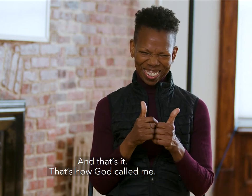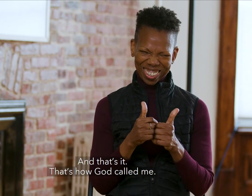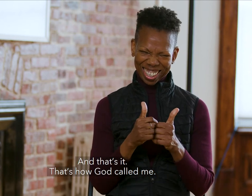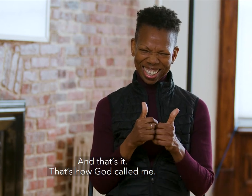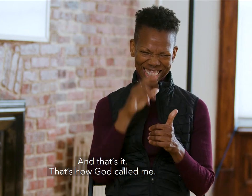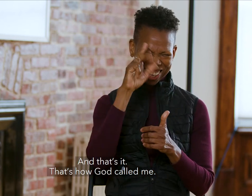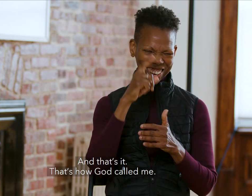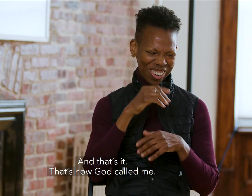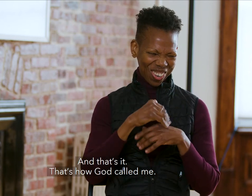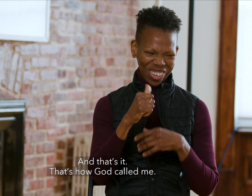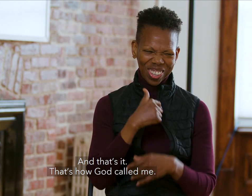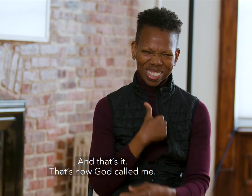And that's how God called me.